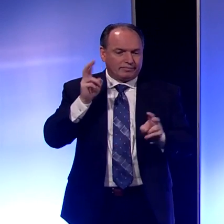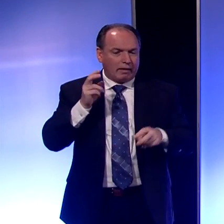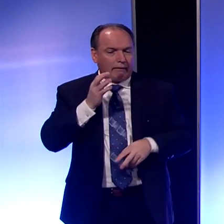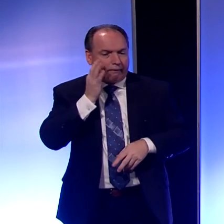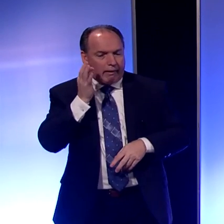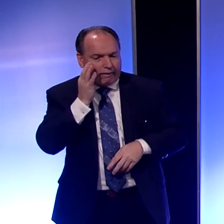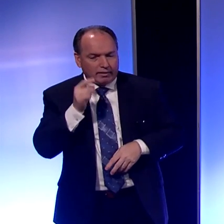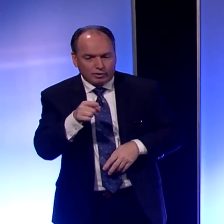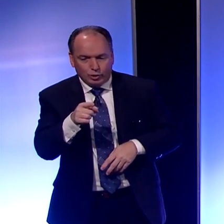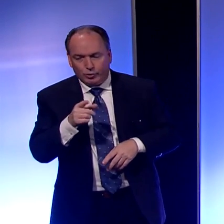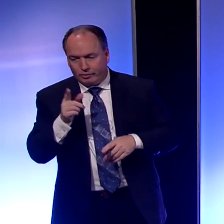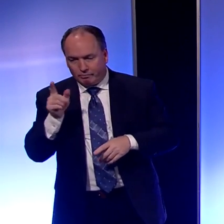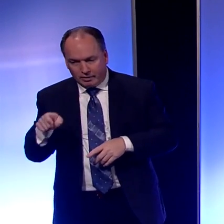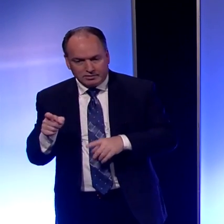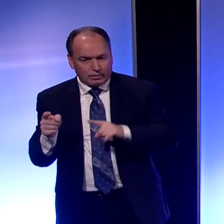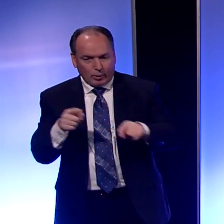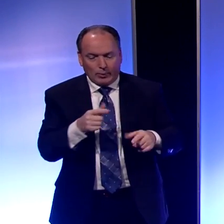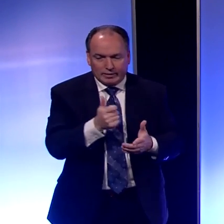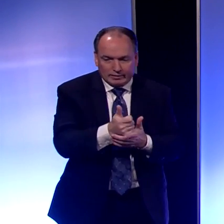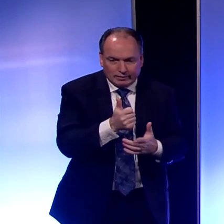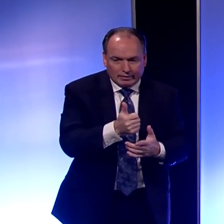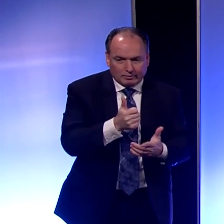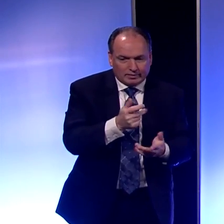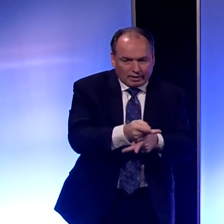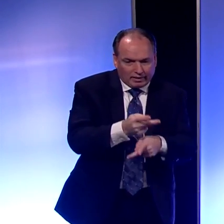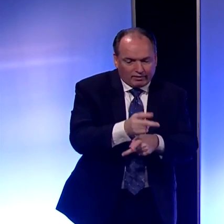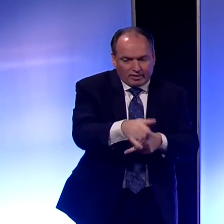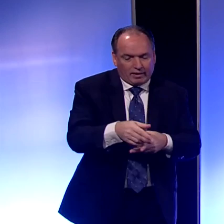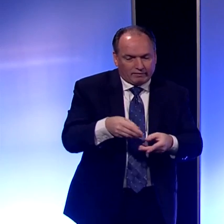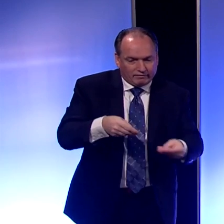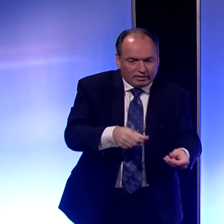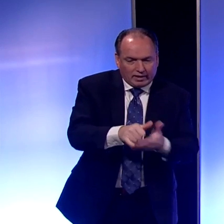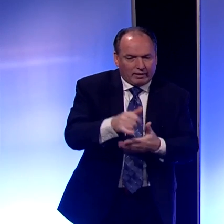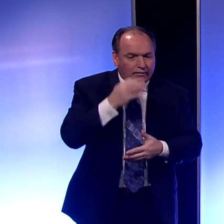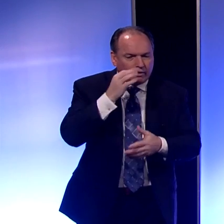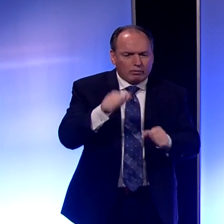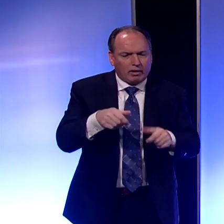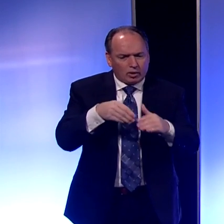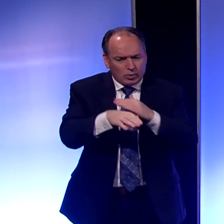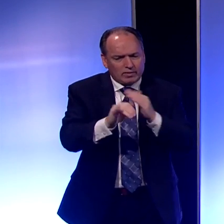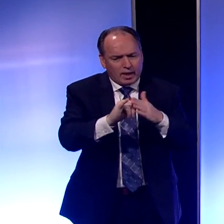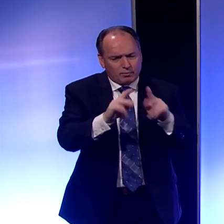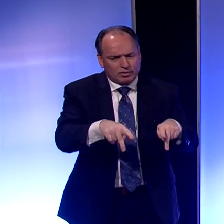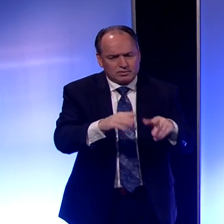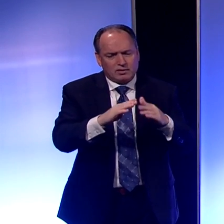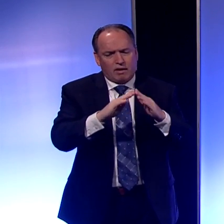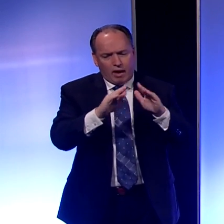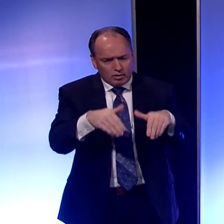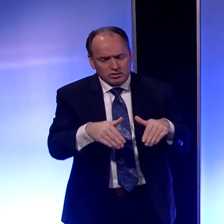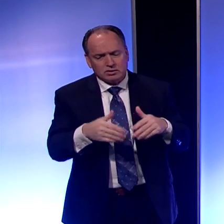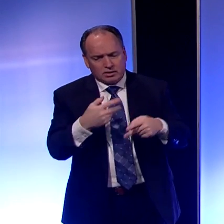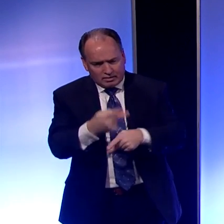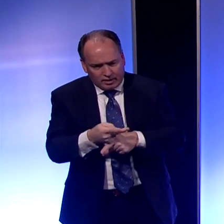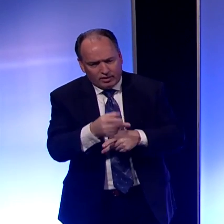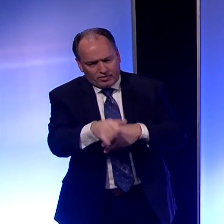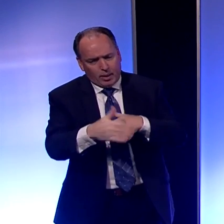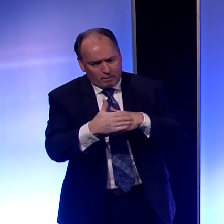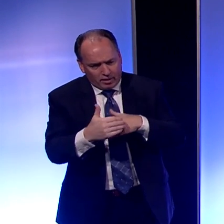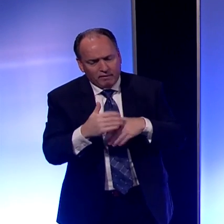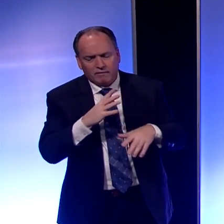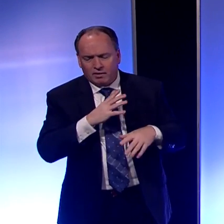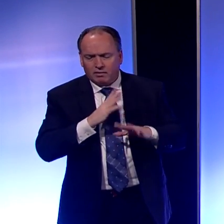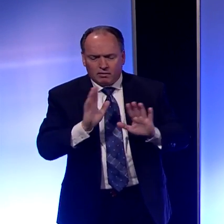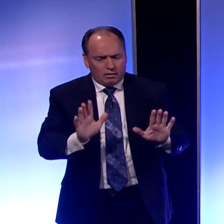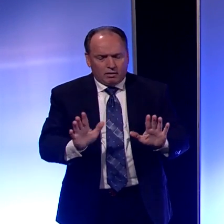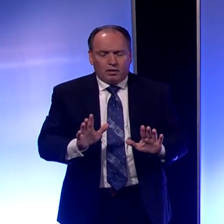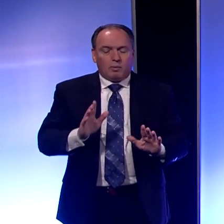you're the one that has to go feed that cat, you're allowed to go into that person's house and do that. So we're asking everyone also not